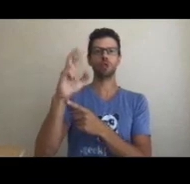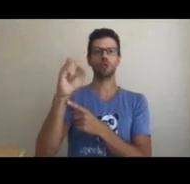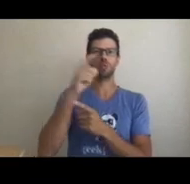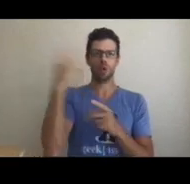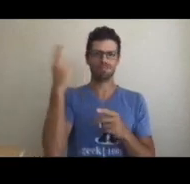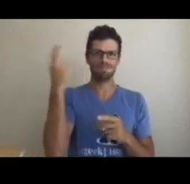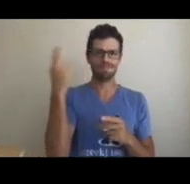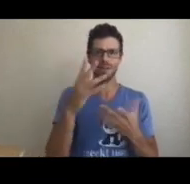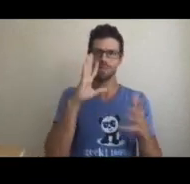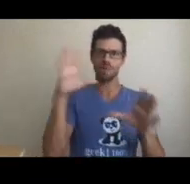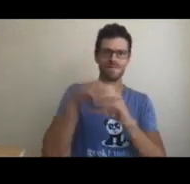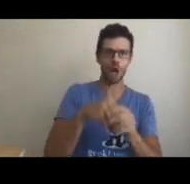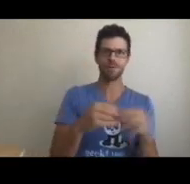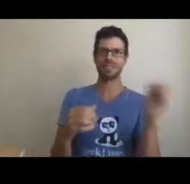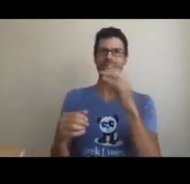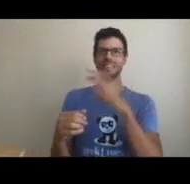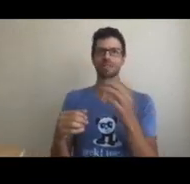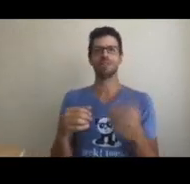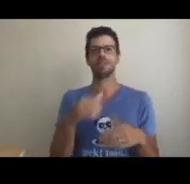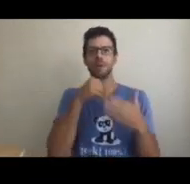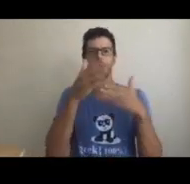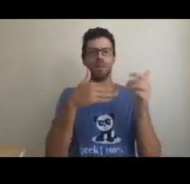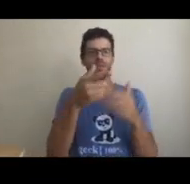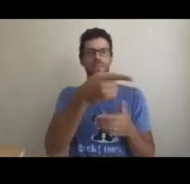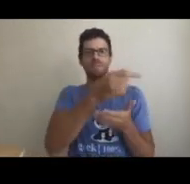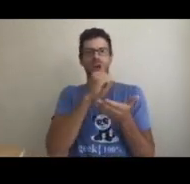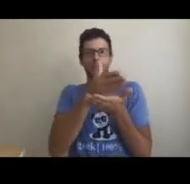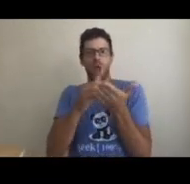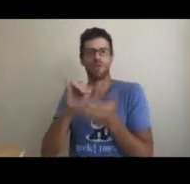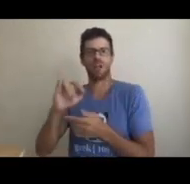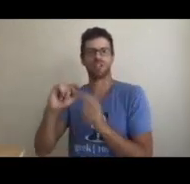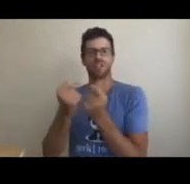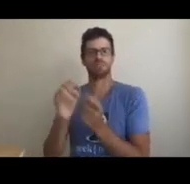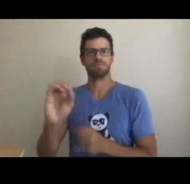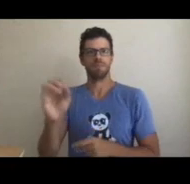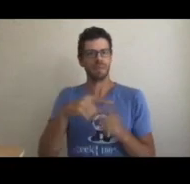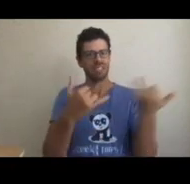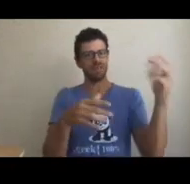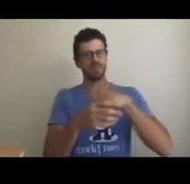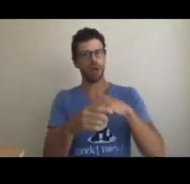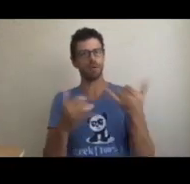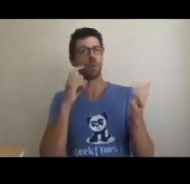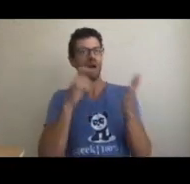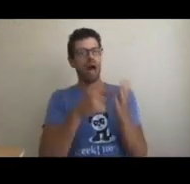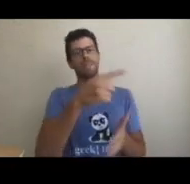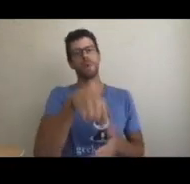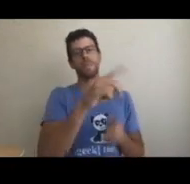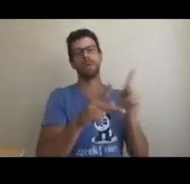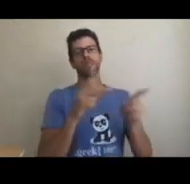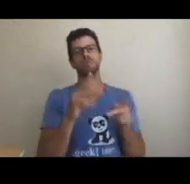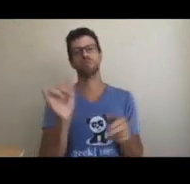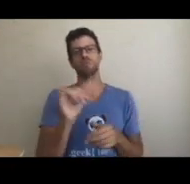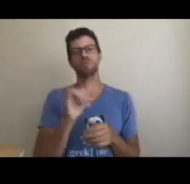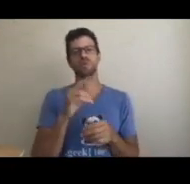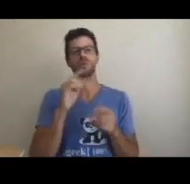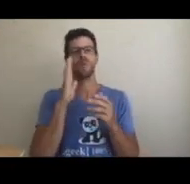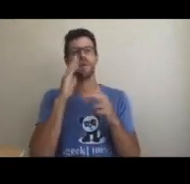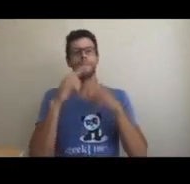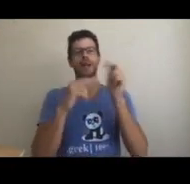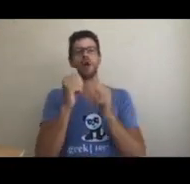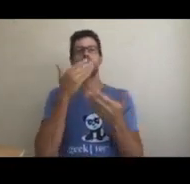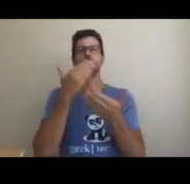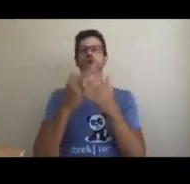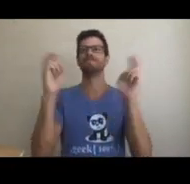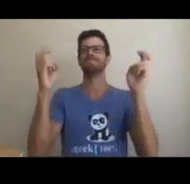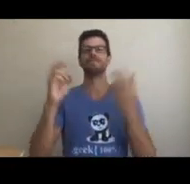using the platforms and shared helpful feedback, even though they are not necessarily part of the IT team. So recognize those people